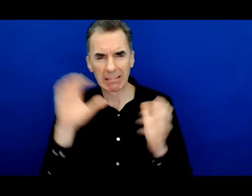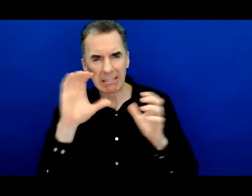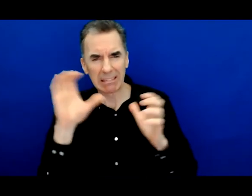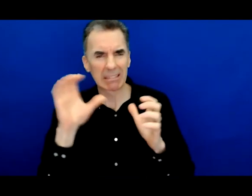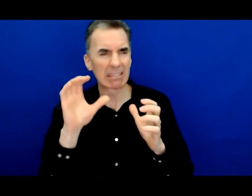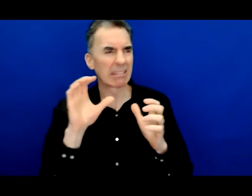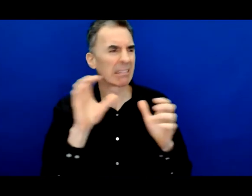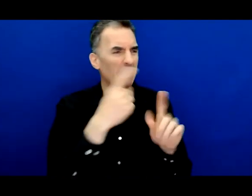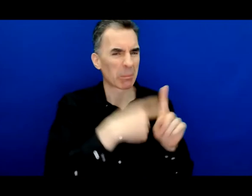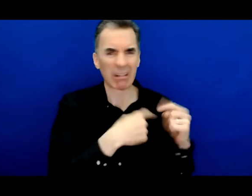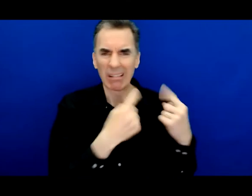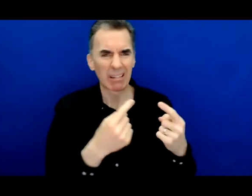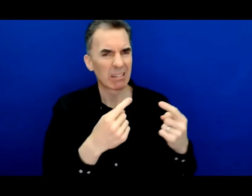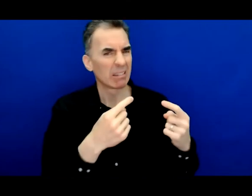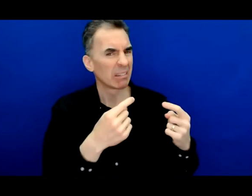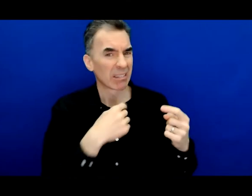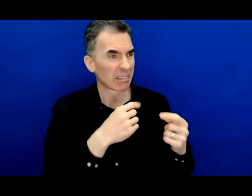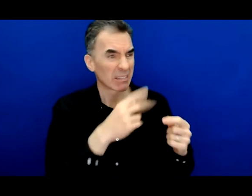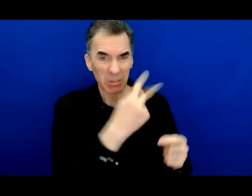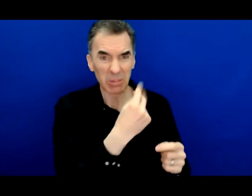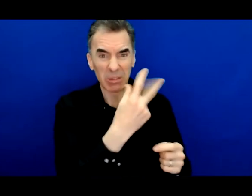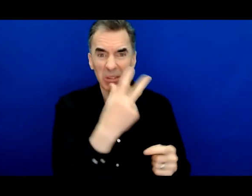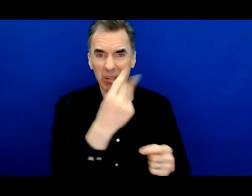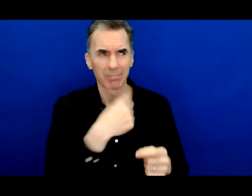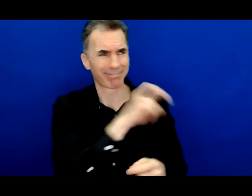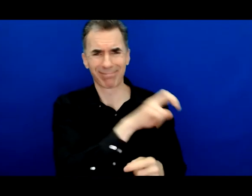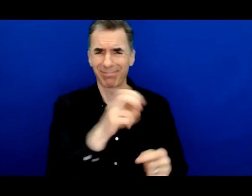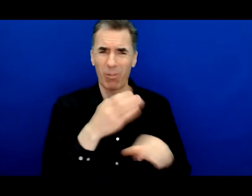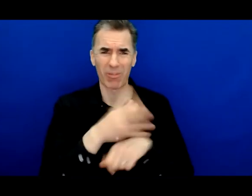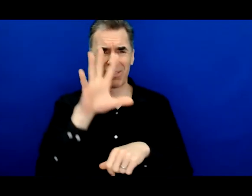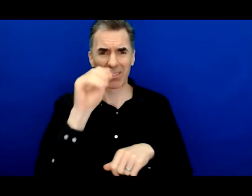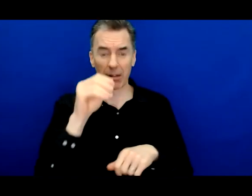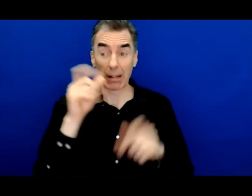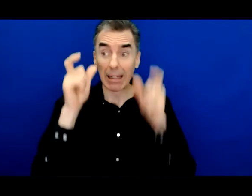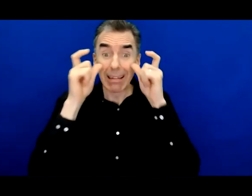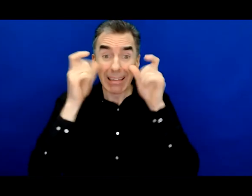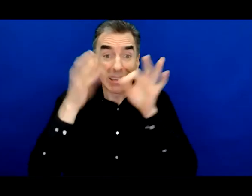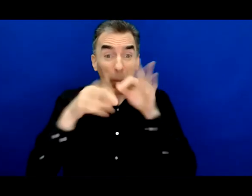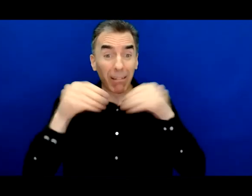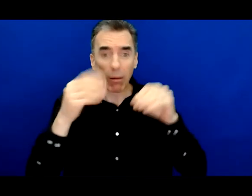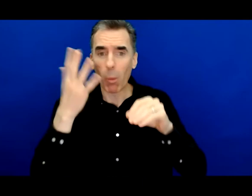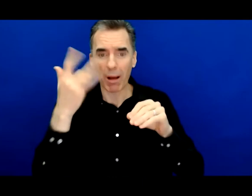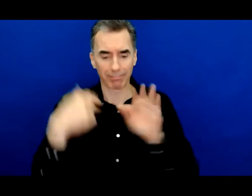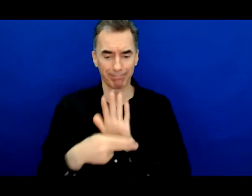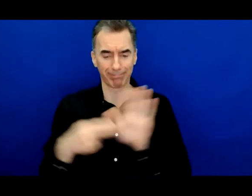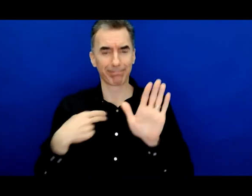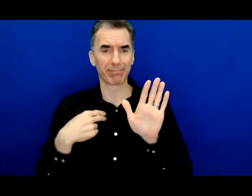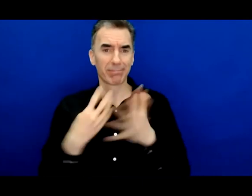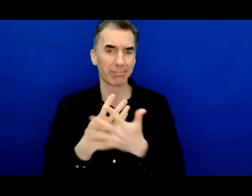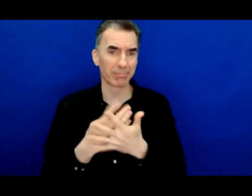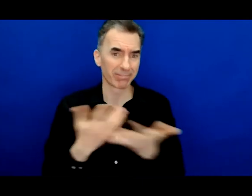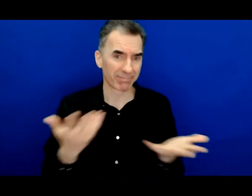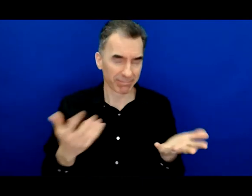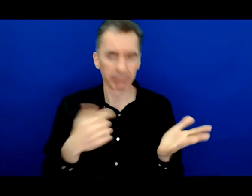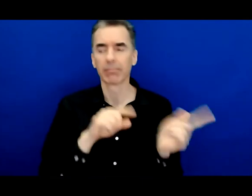down by employers over and over visited about 50 different employees couldn't even sell sunglasses because of my criminal conviction landed at a non